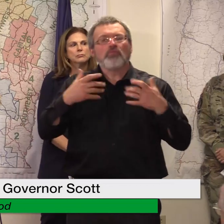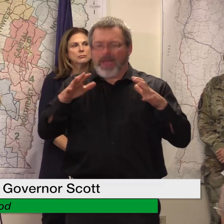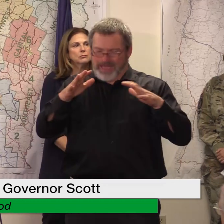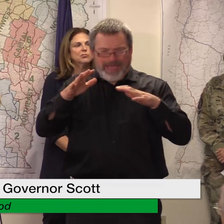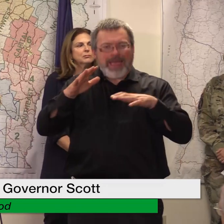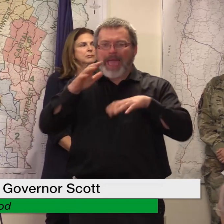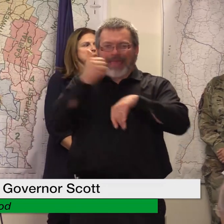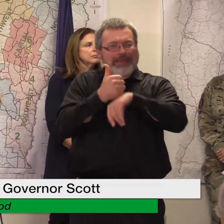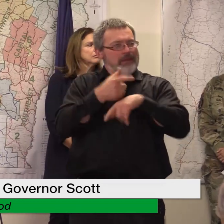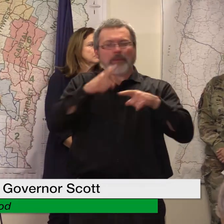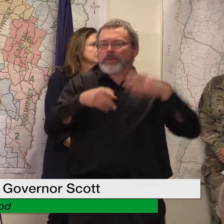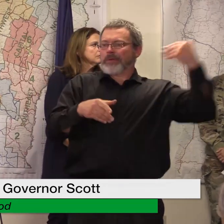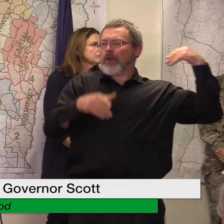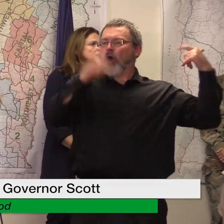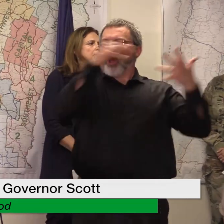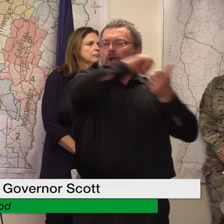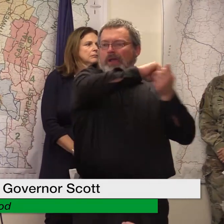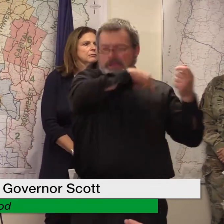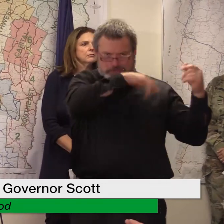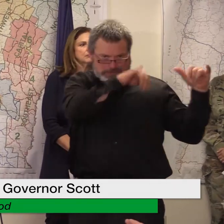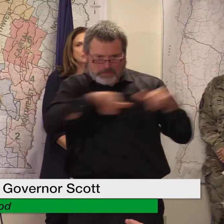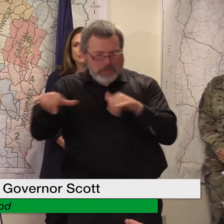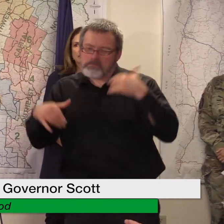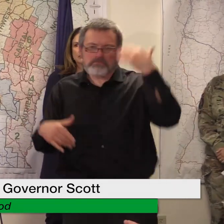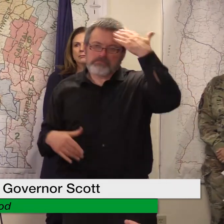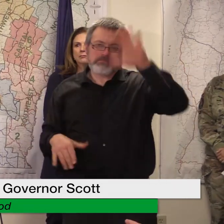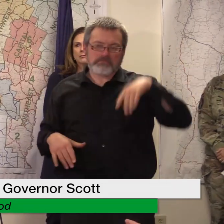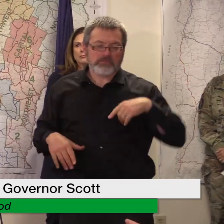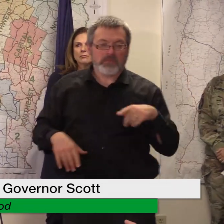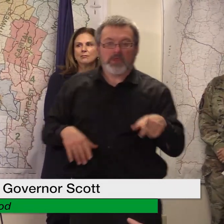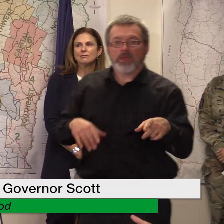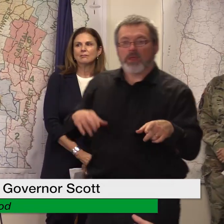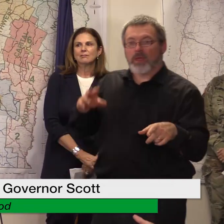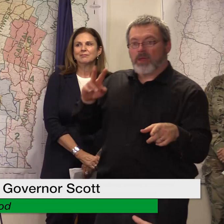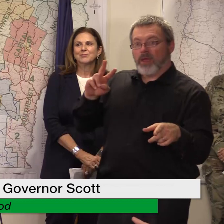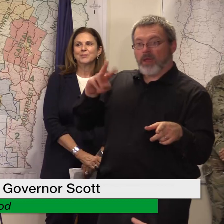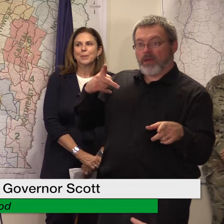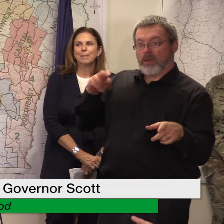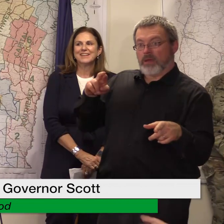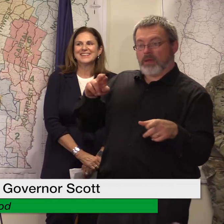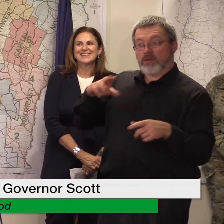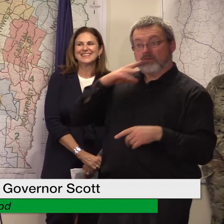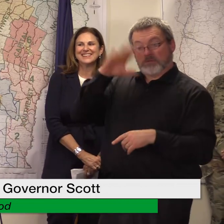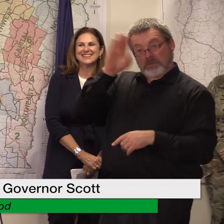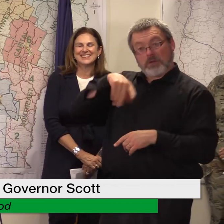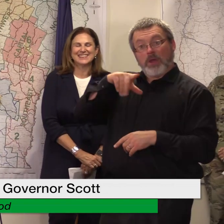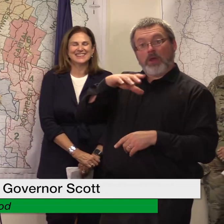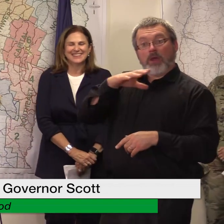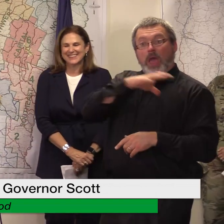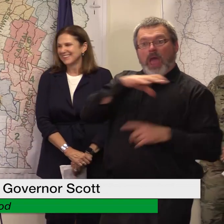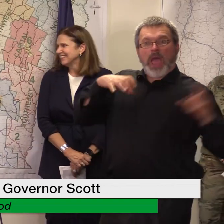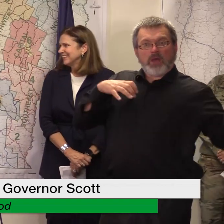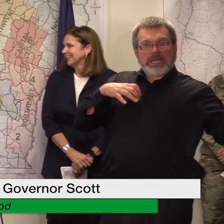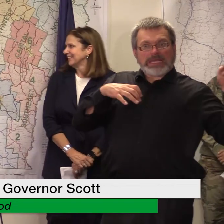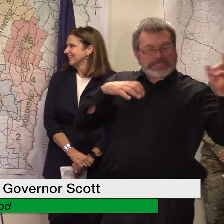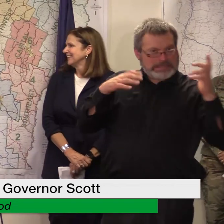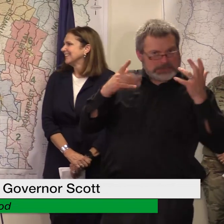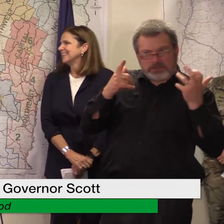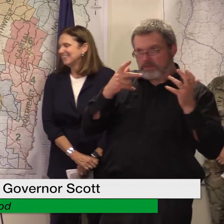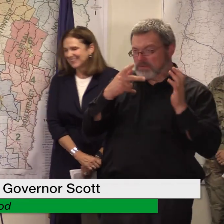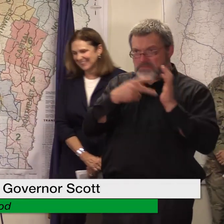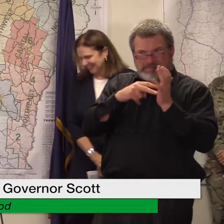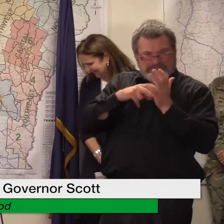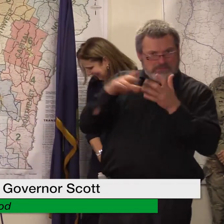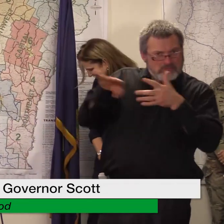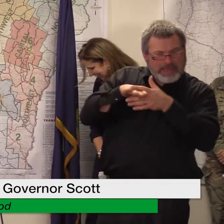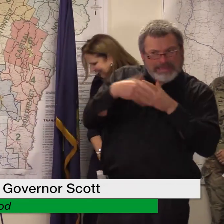about to go on its august recess so good time for them to make that allocation before they go i mean is there a backing